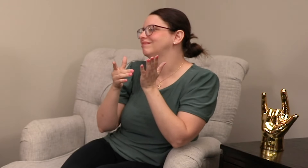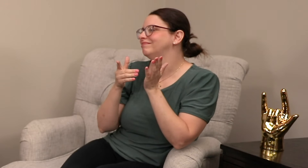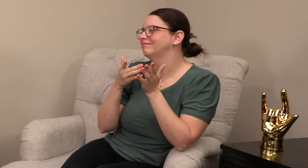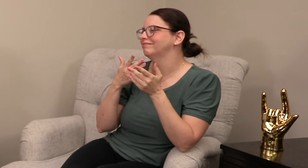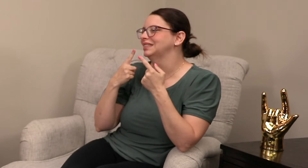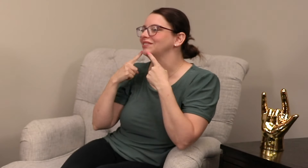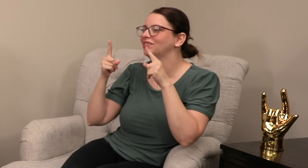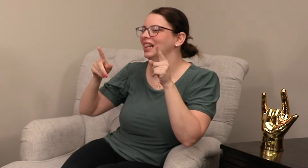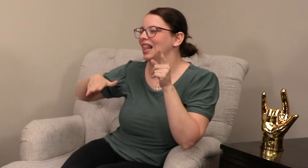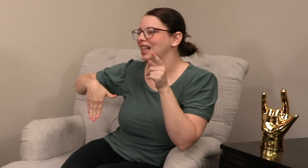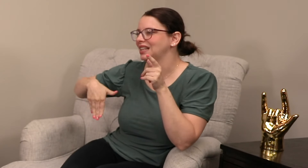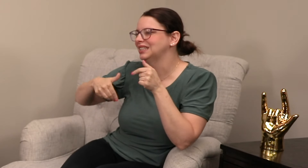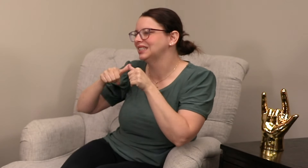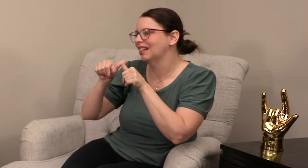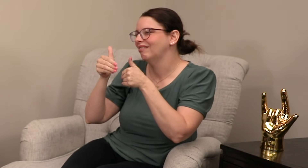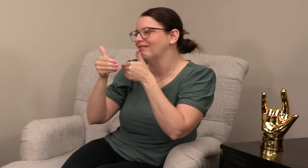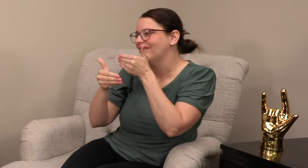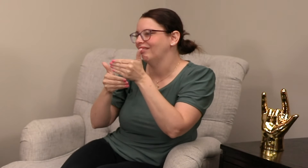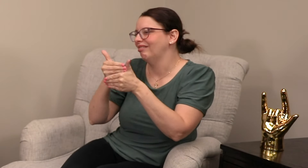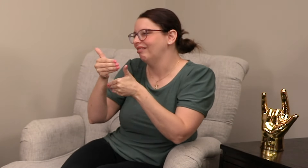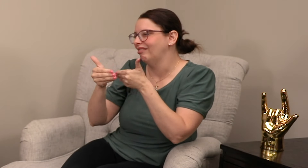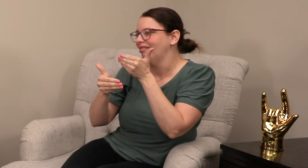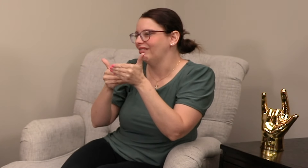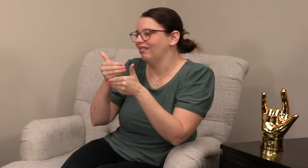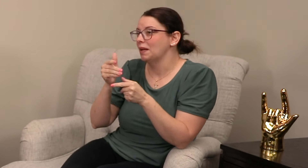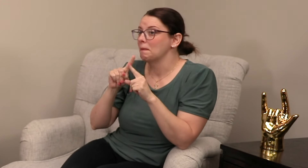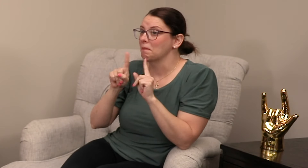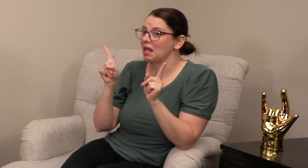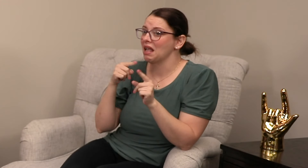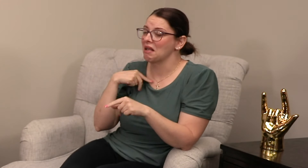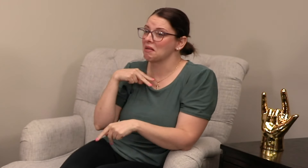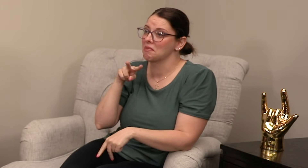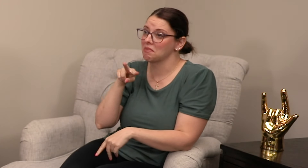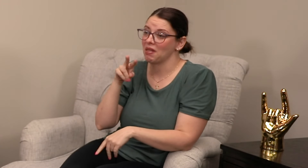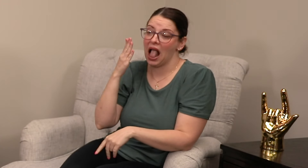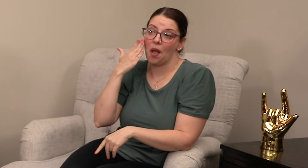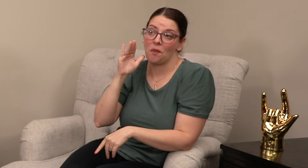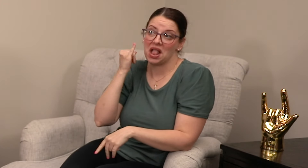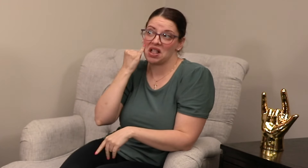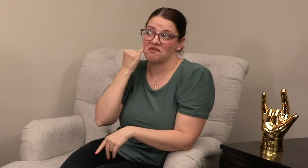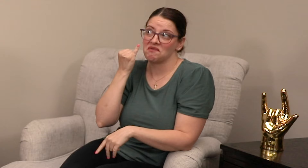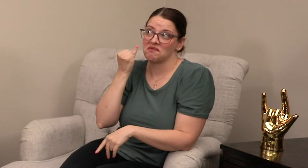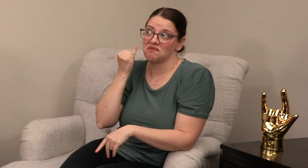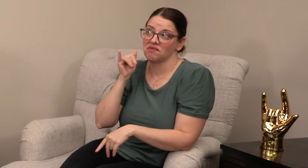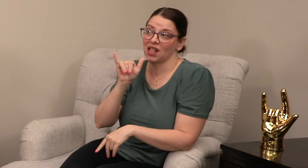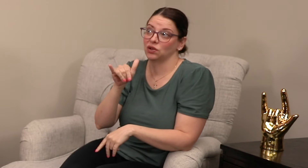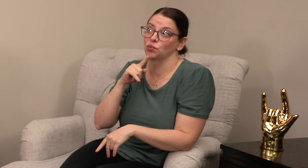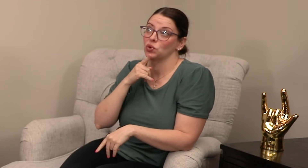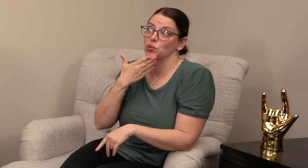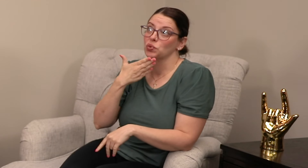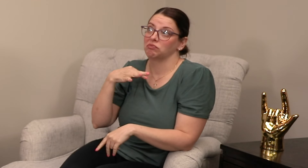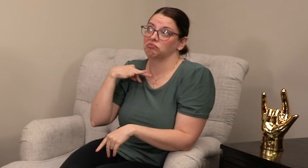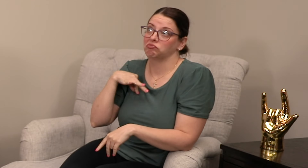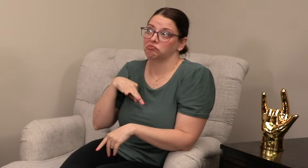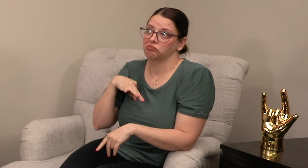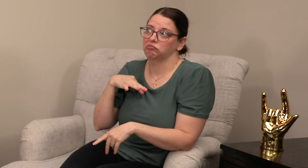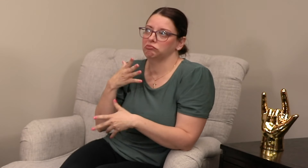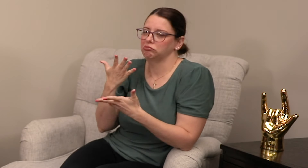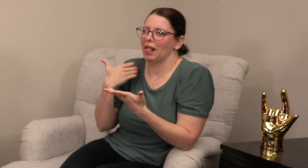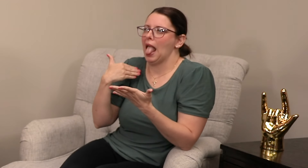use it for speaking. It's not really successful yet. Like it's just it's definitely in its baby steps. But I think